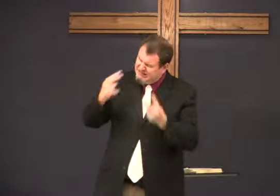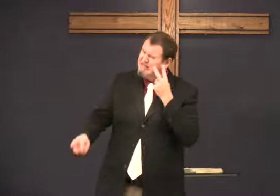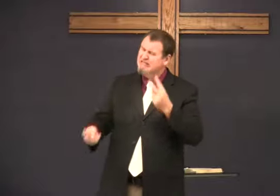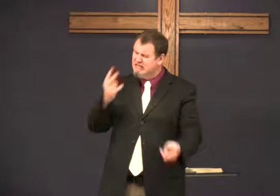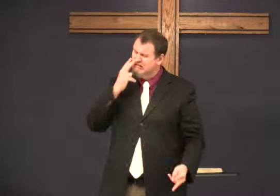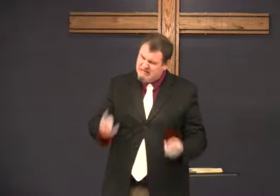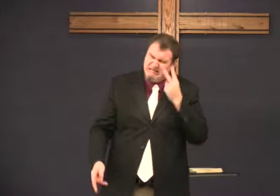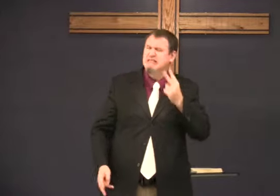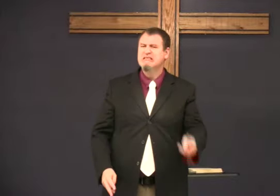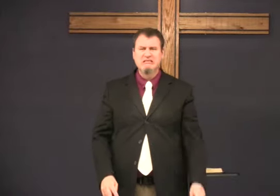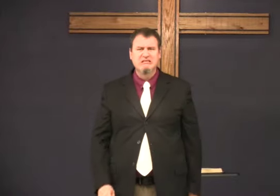I've seen